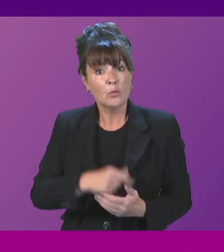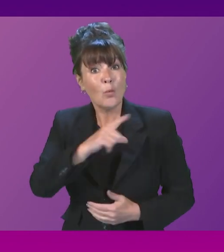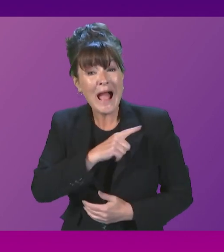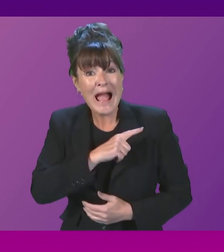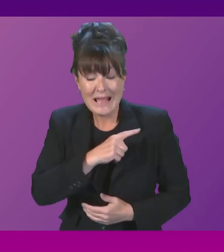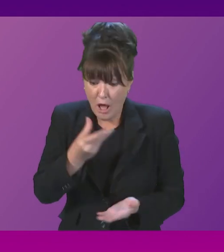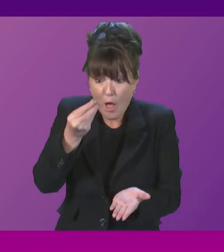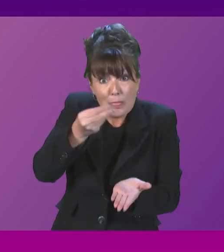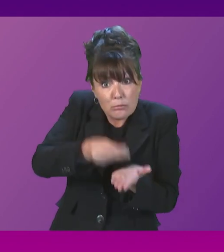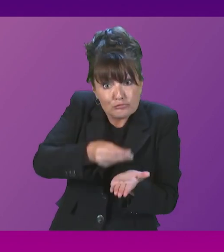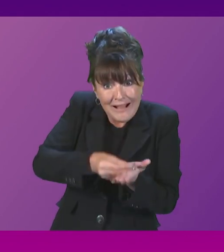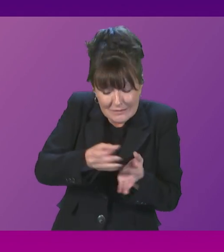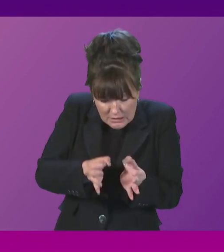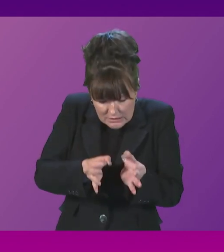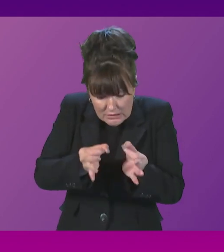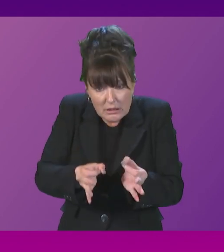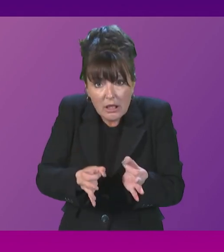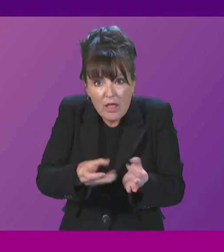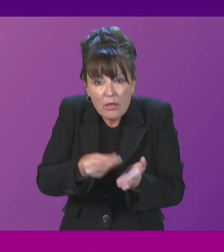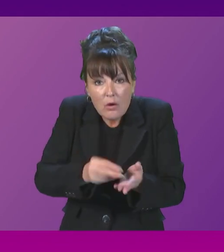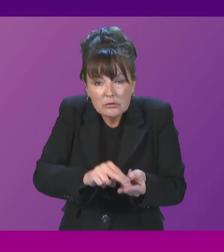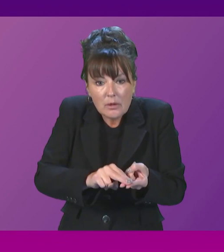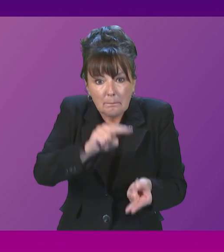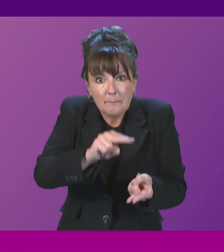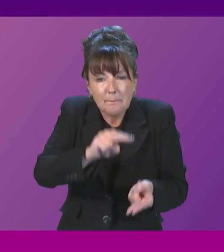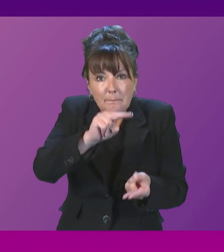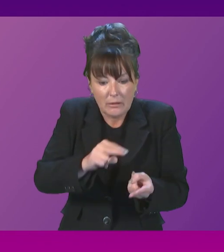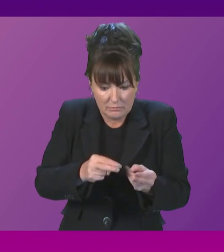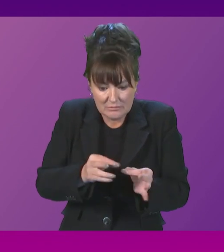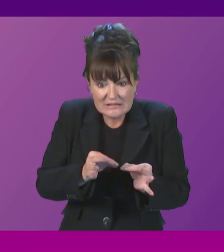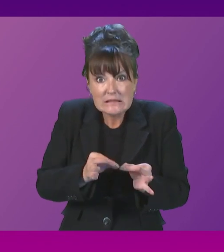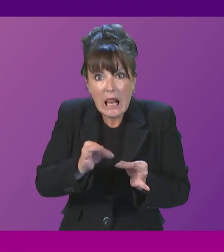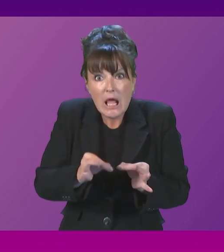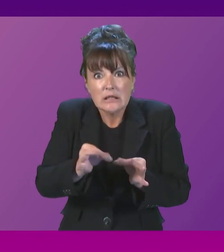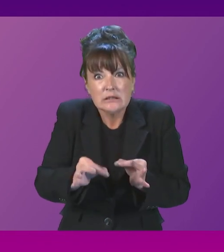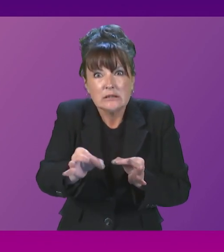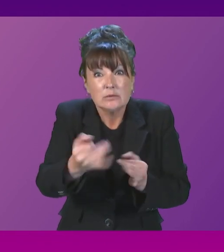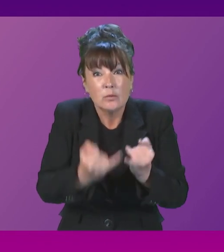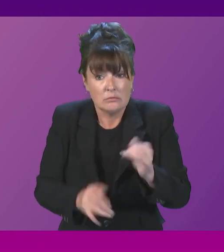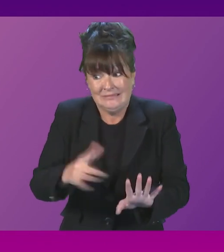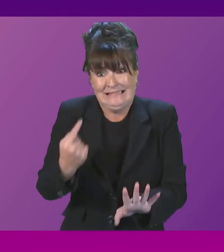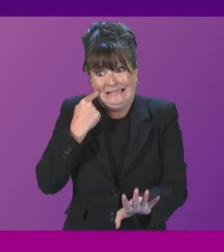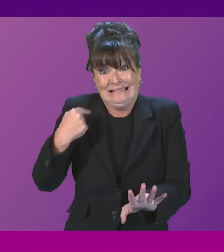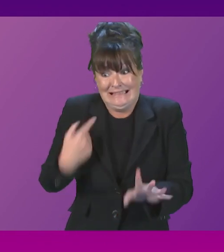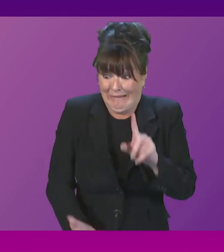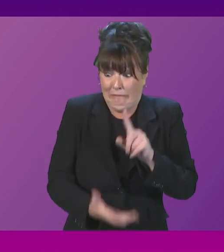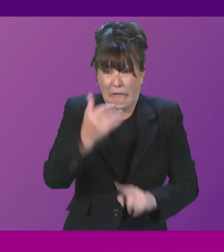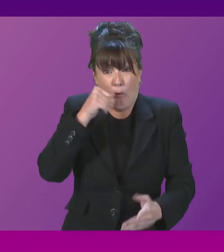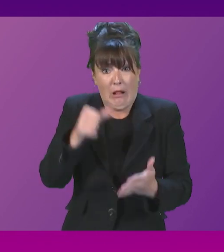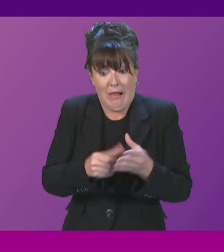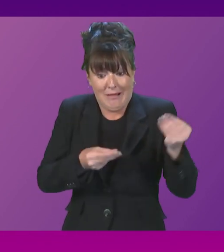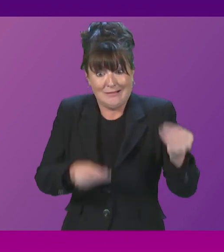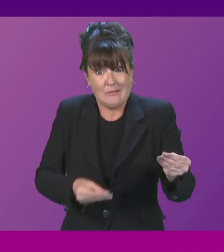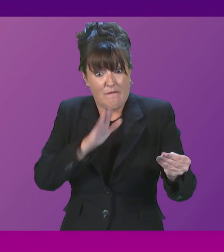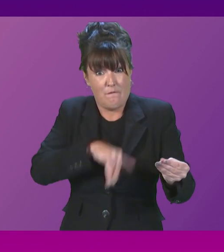price and the delays keep spiralling further. It emerged yesterday in a letter from Ferguson to a committee of this parliament